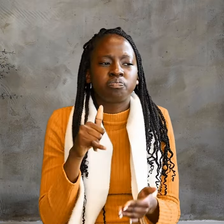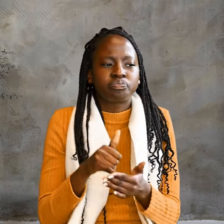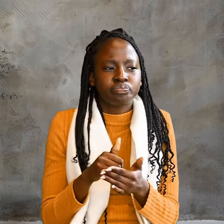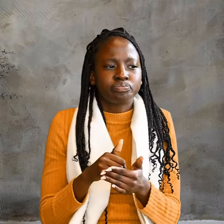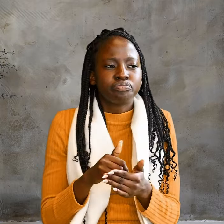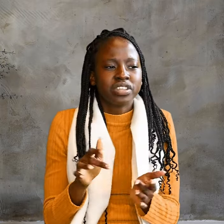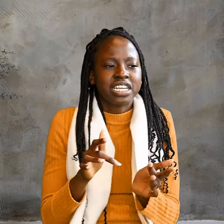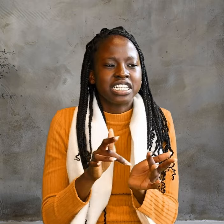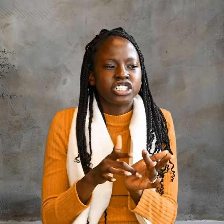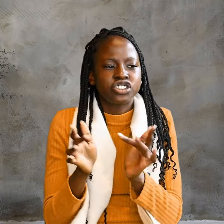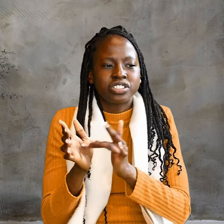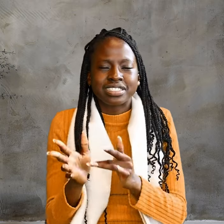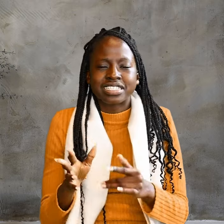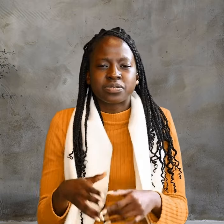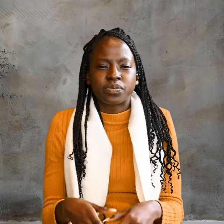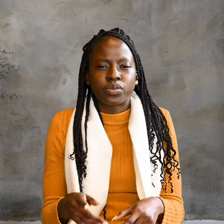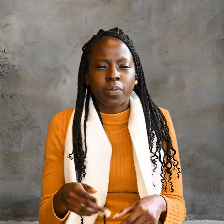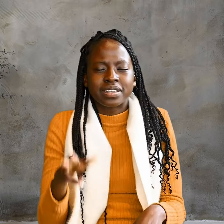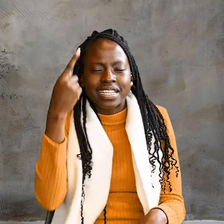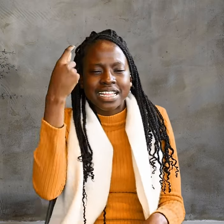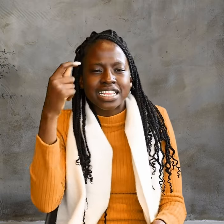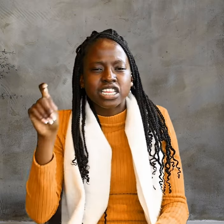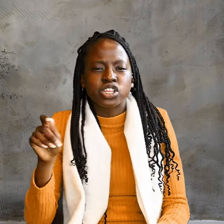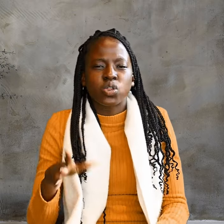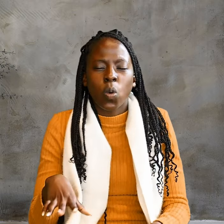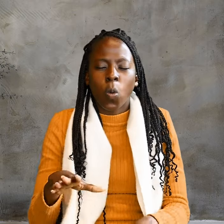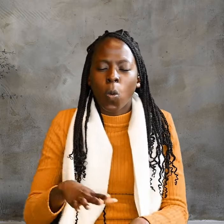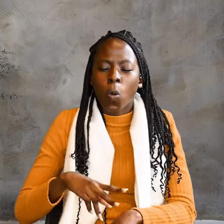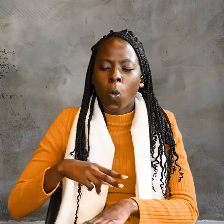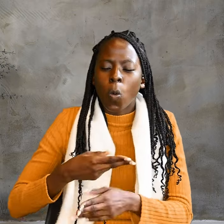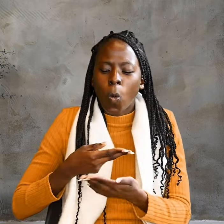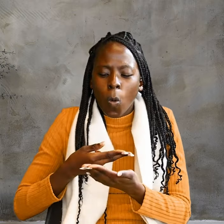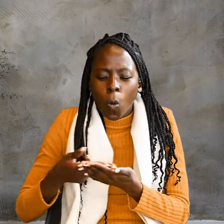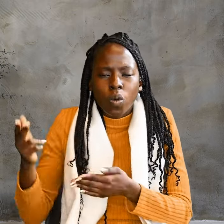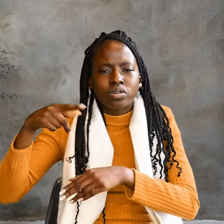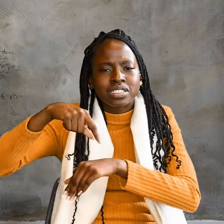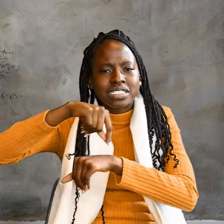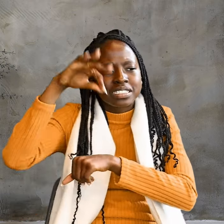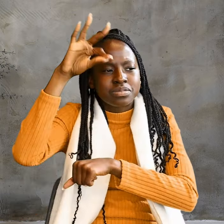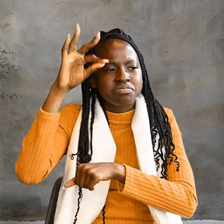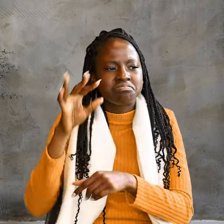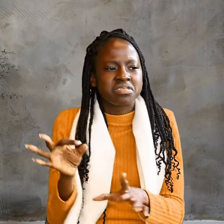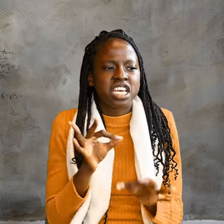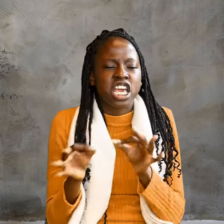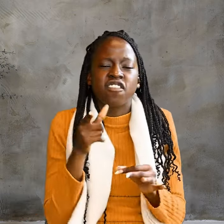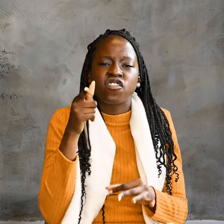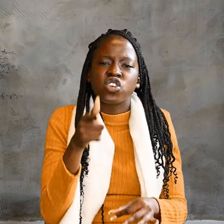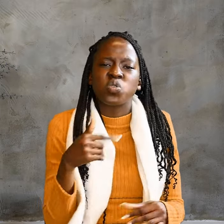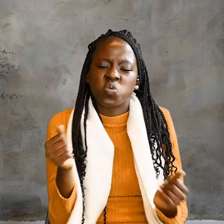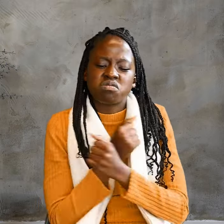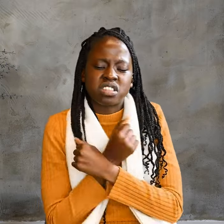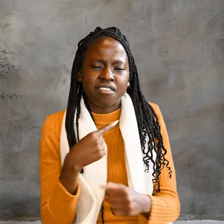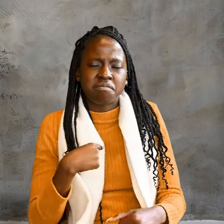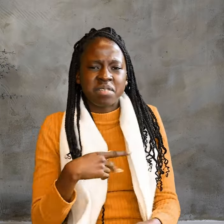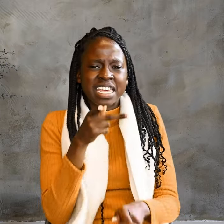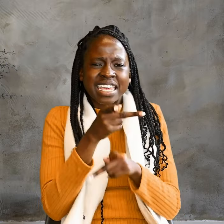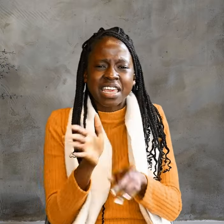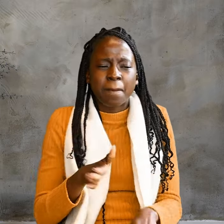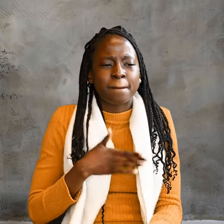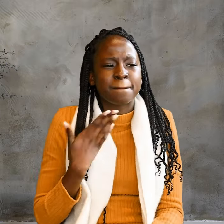the Holy Spirit. If you love me, keep my commands and I will